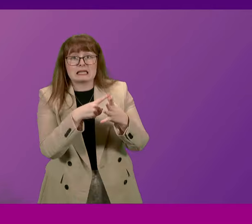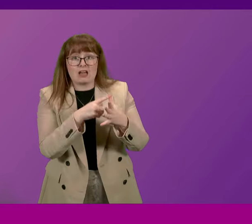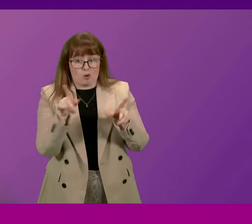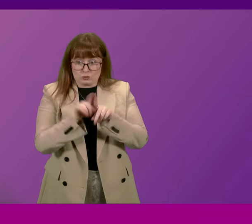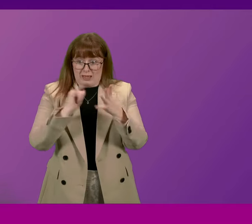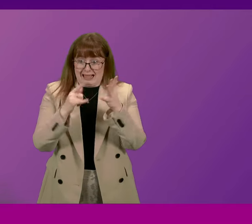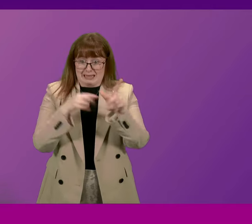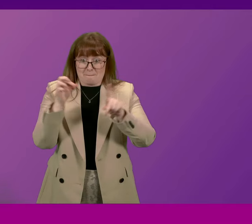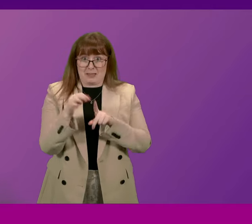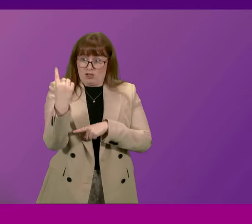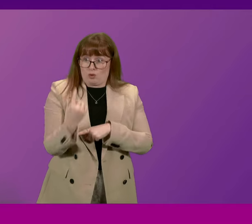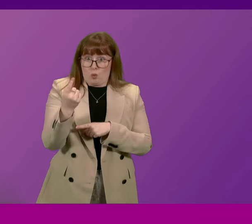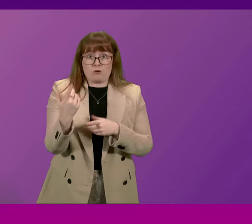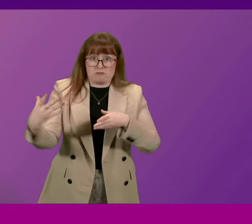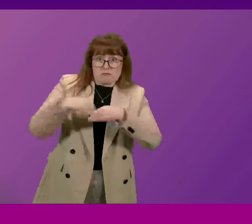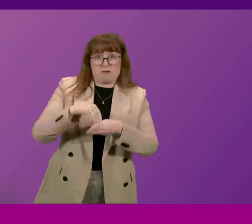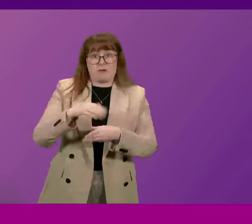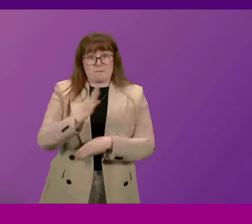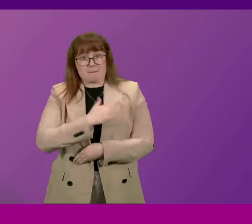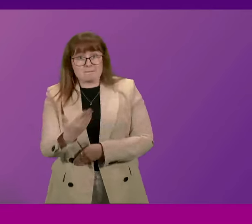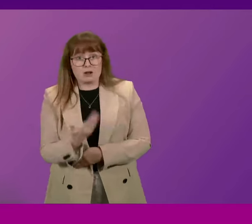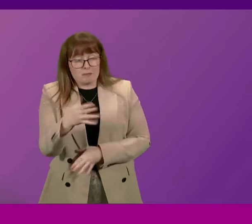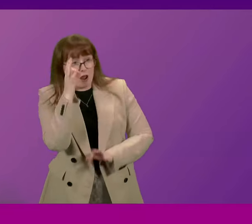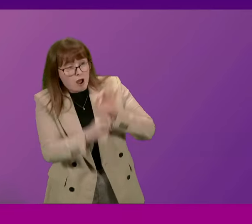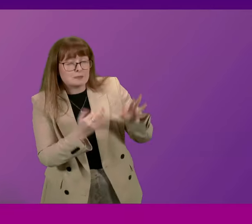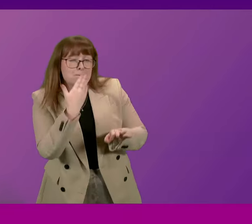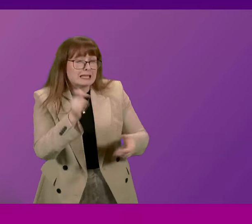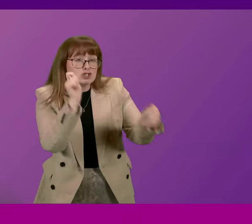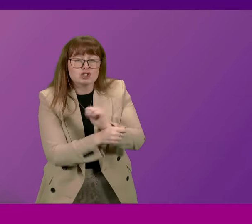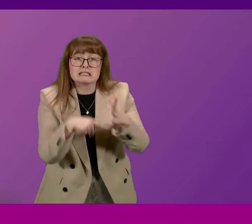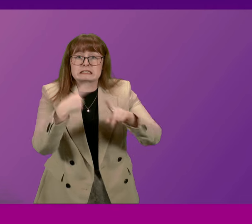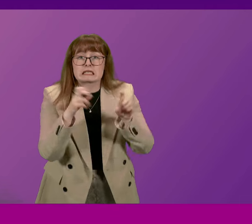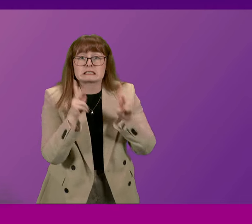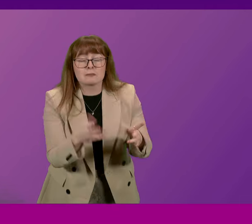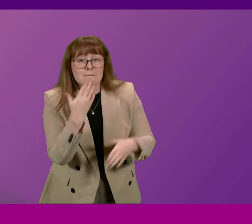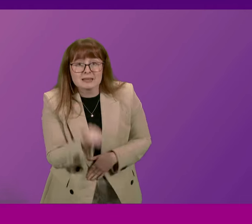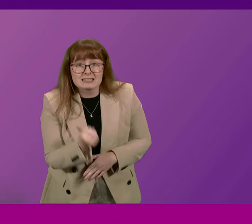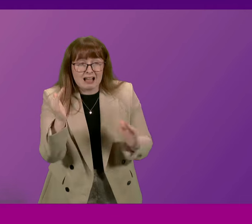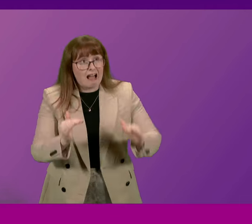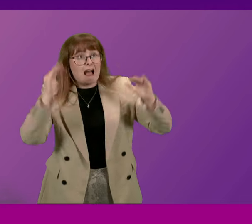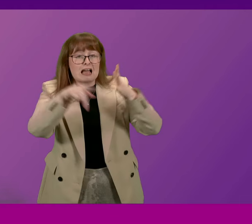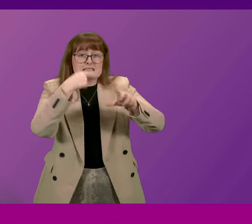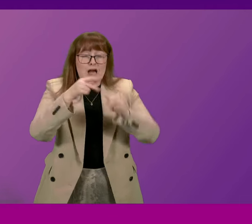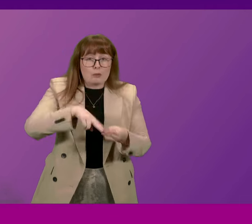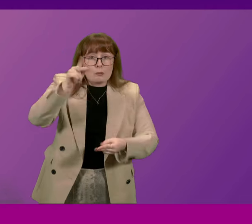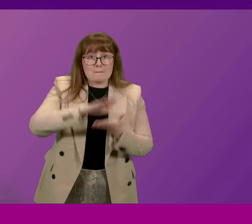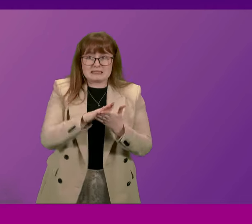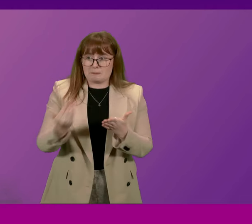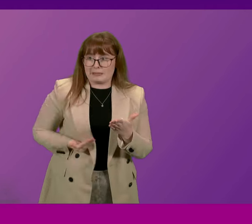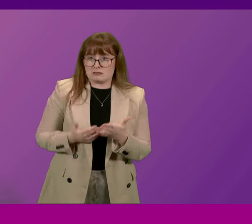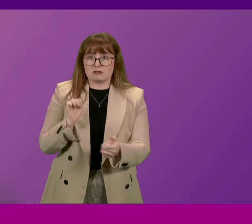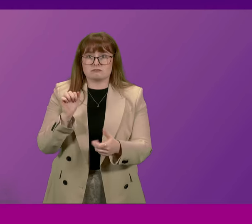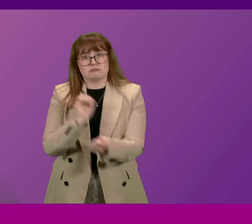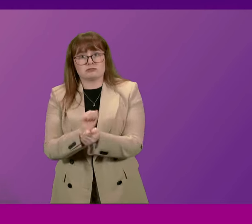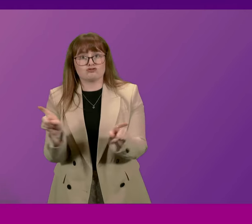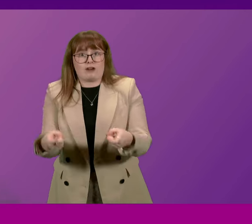SNP backbenchers. Scotland's tax system needs to change. Higher taxes are stopping businesses from growing, preventing